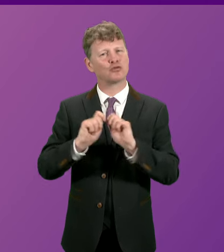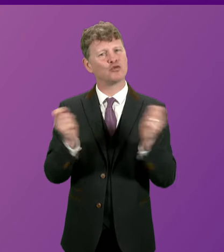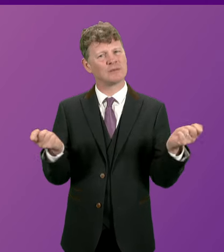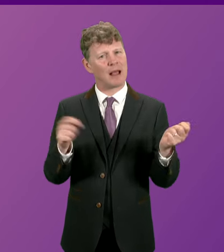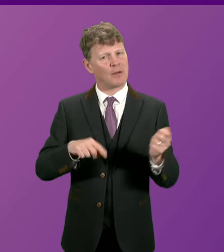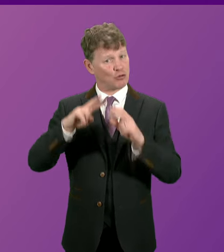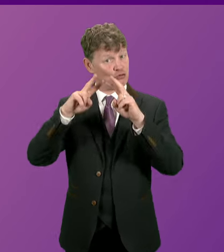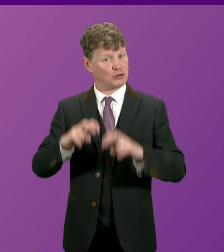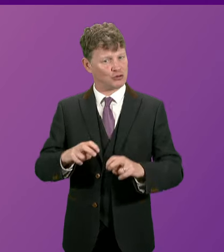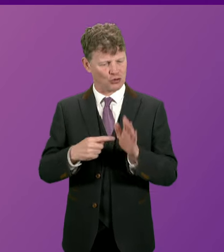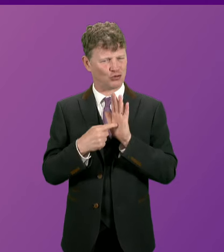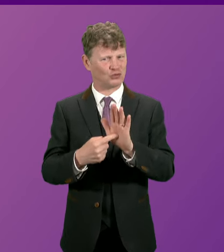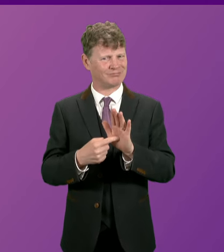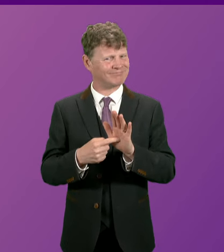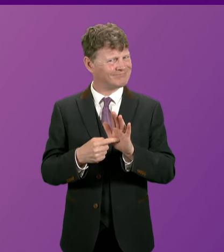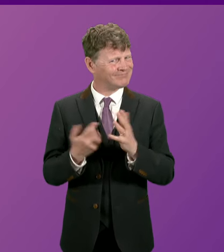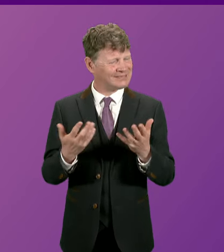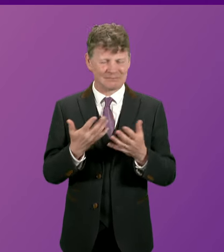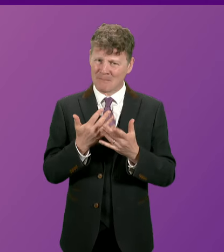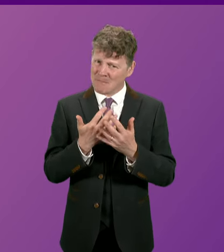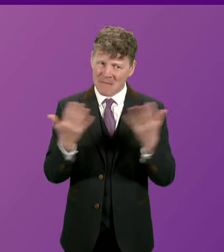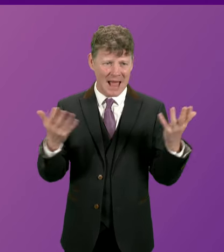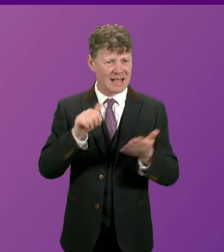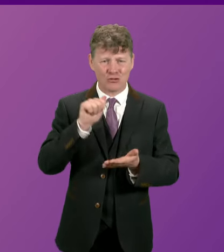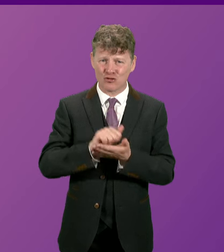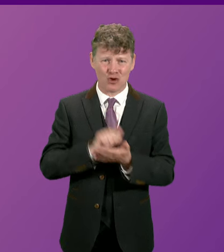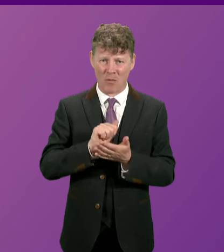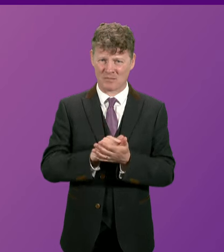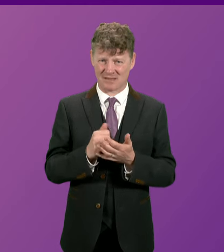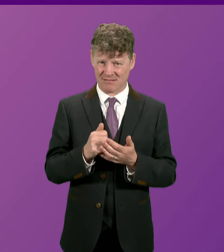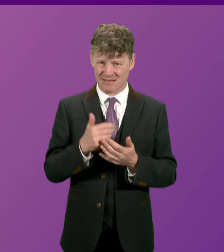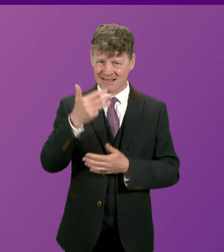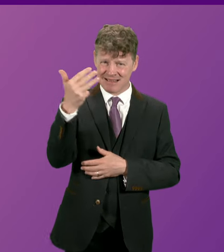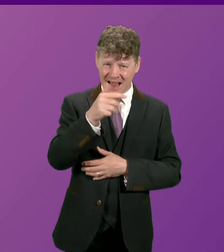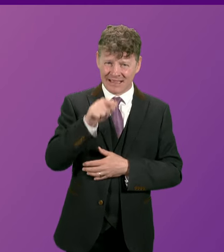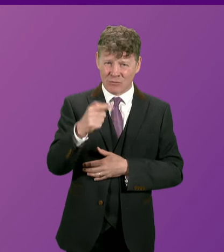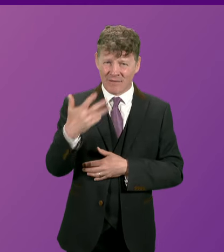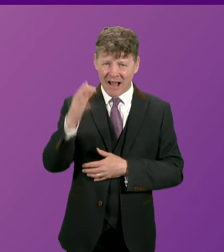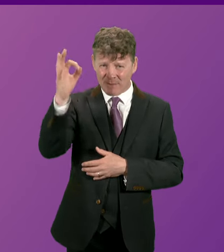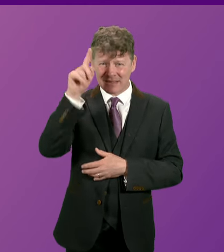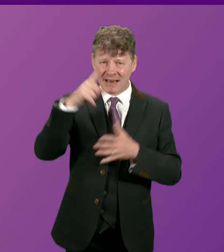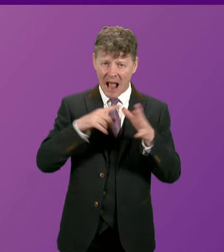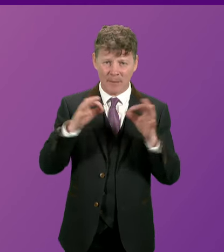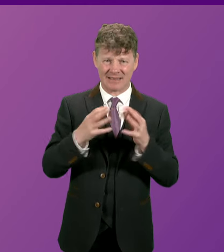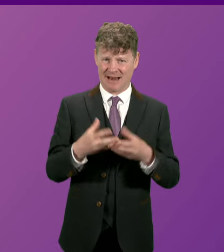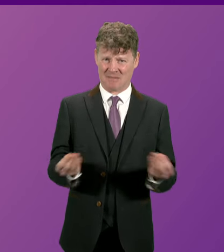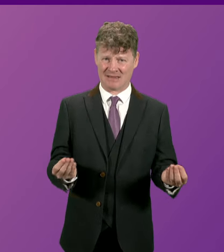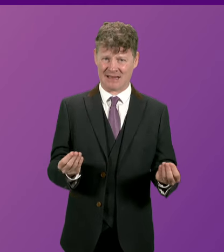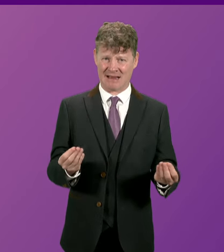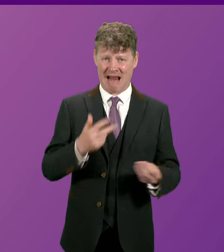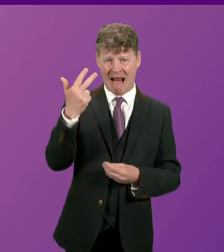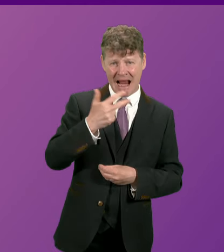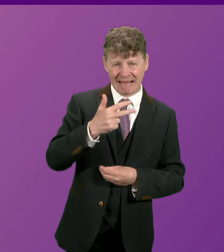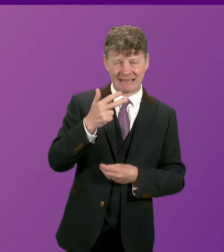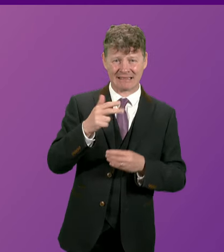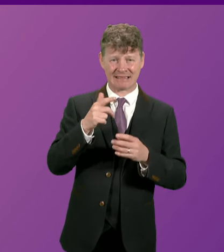shop vacancy rate in Scottish cities 19.5% in Aberdeen 18% in Dundee 18